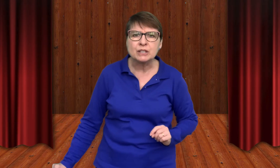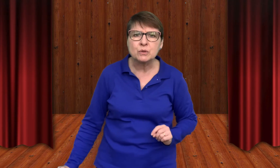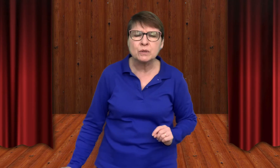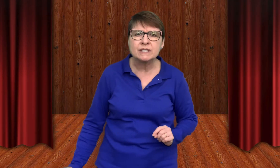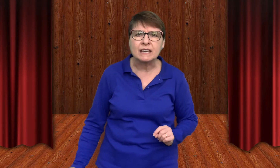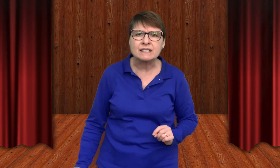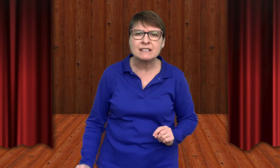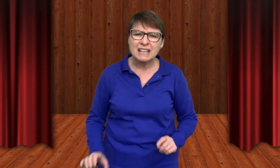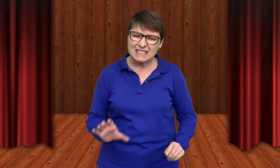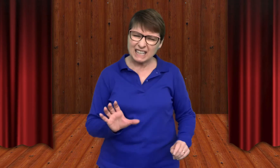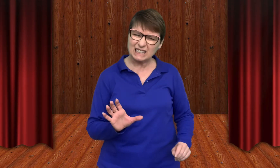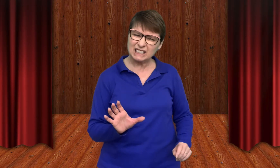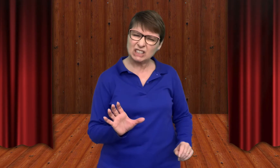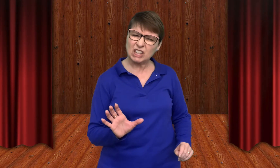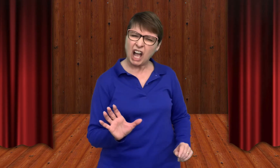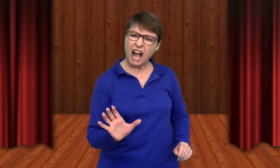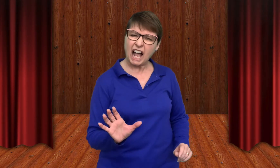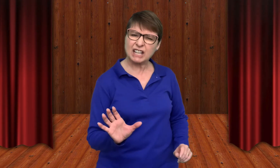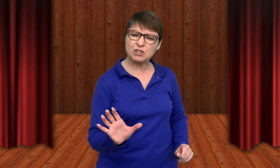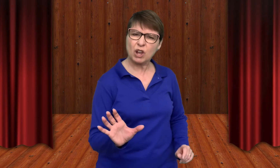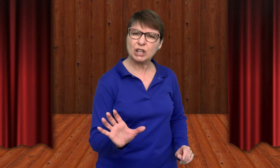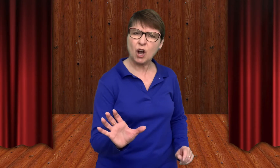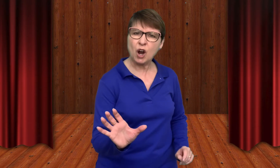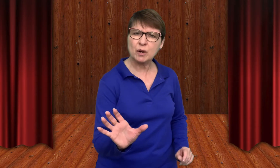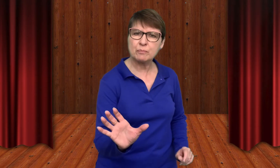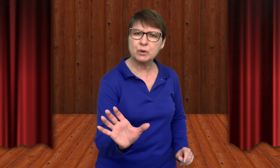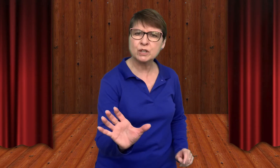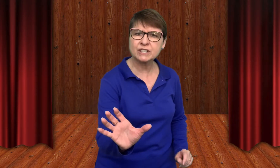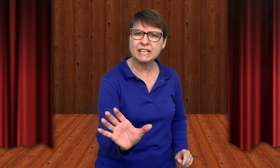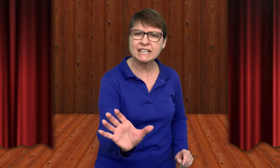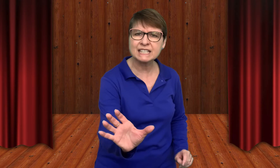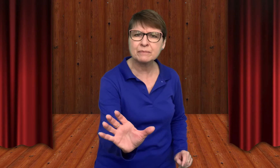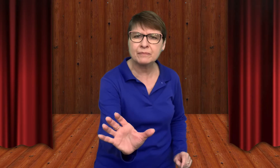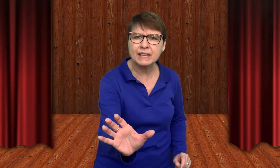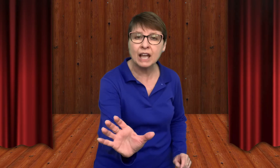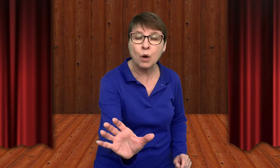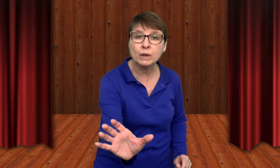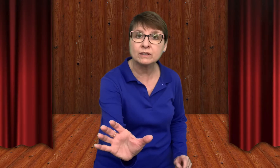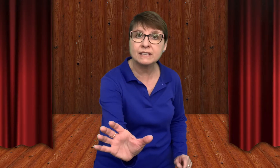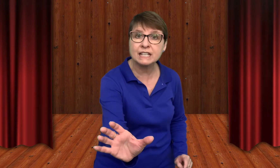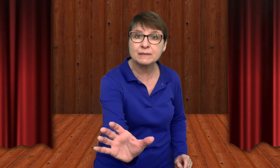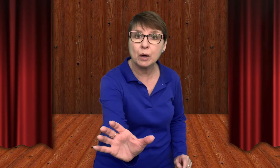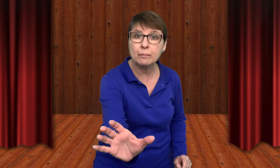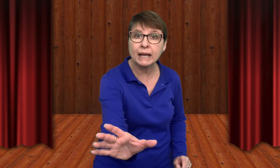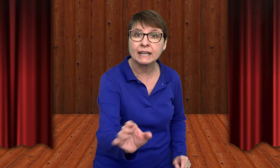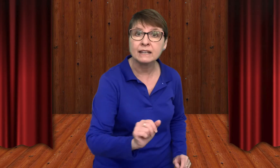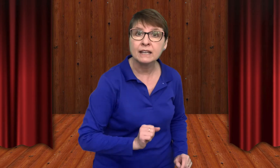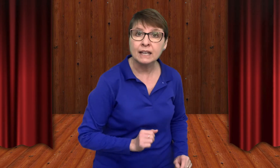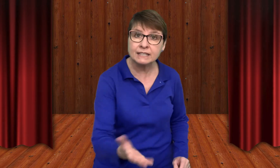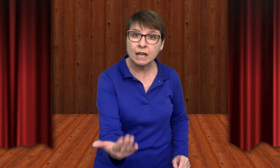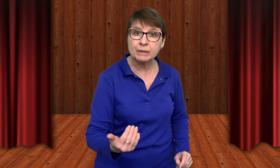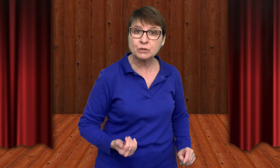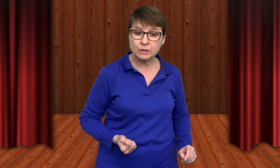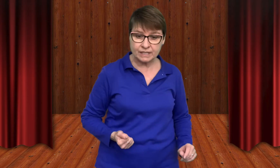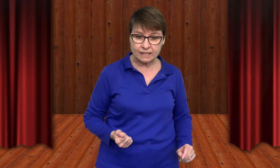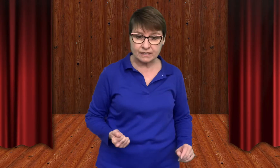towards us. It's like a little hydraulic arm pushing something. Oh, it looks like a small bucket. It's coming towards us.